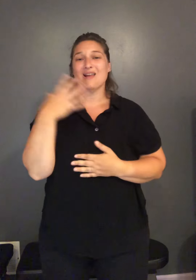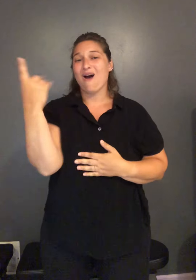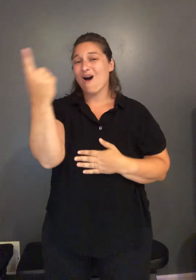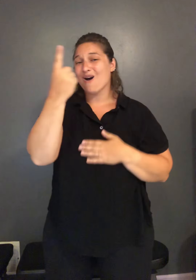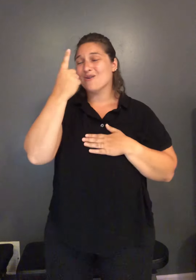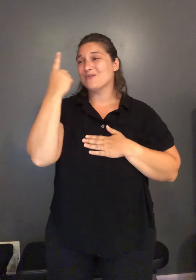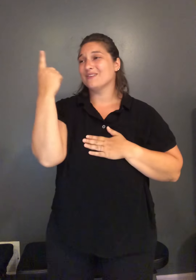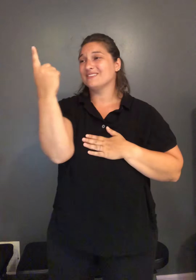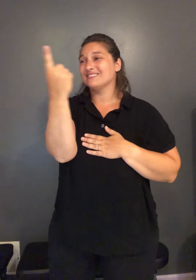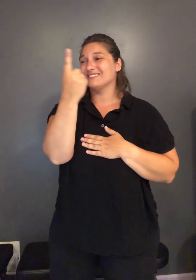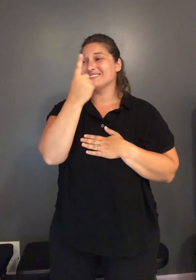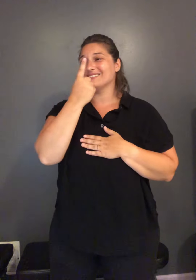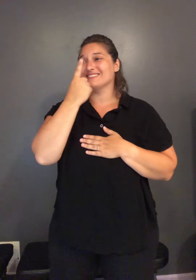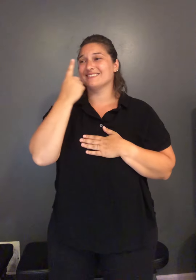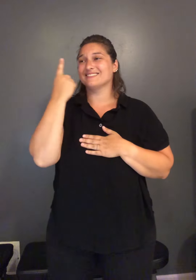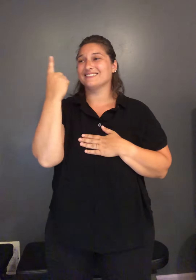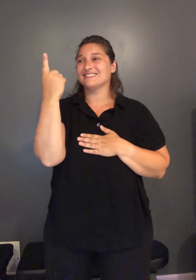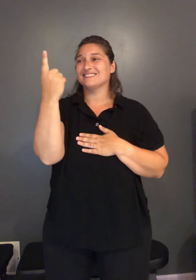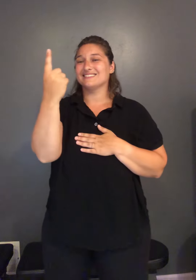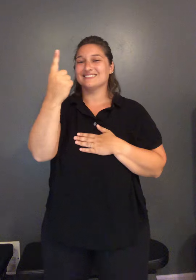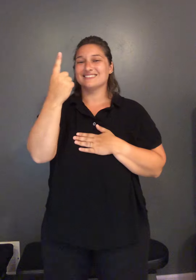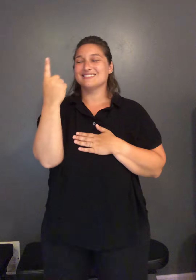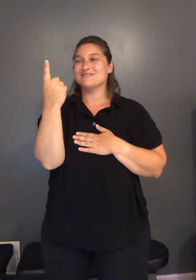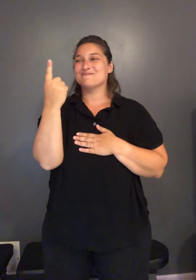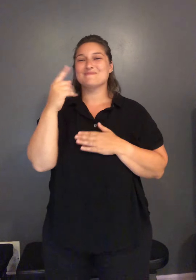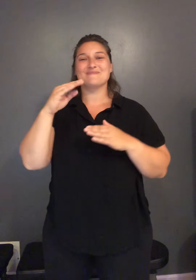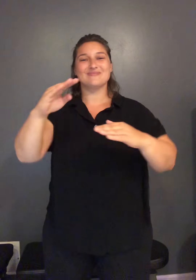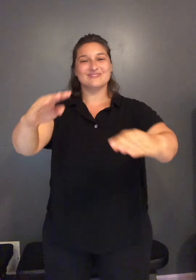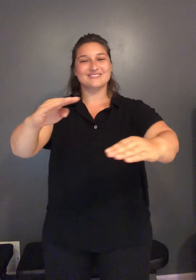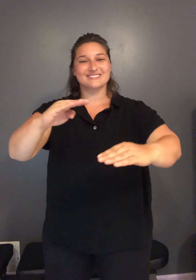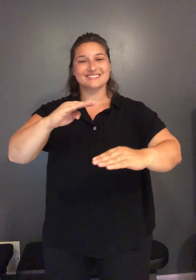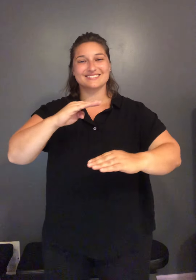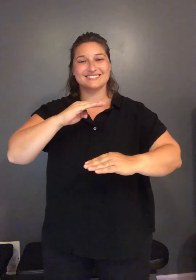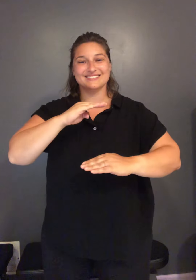O.A. be satisfied